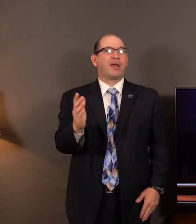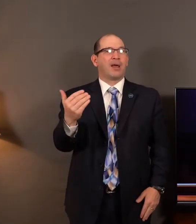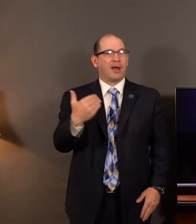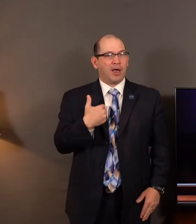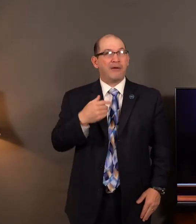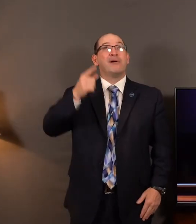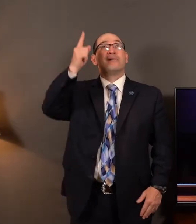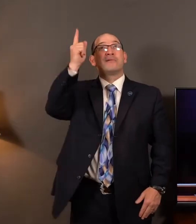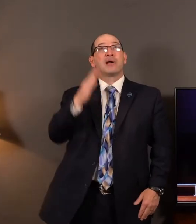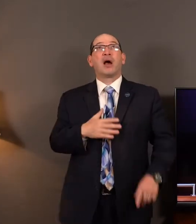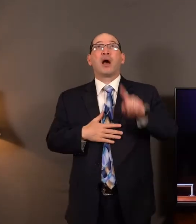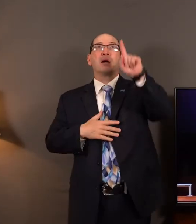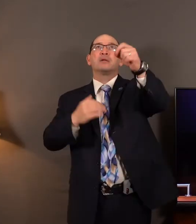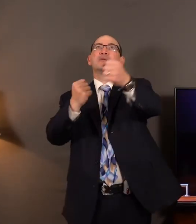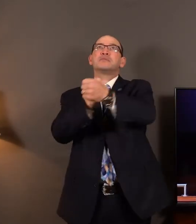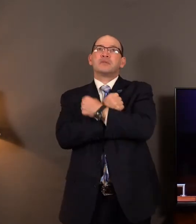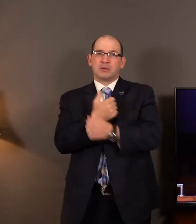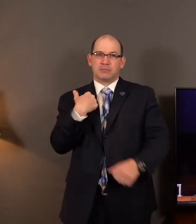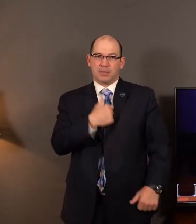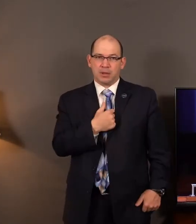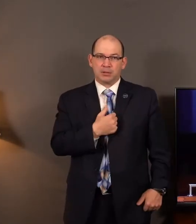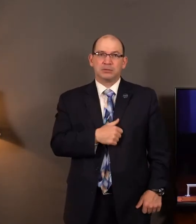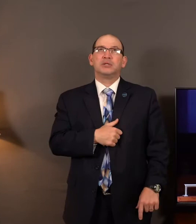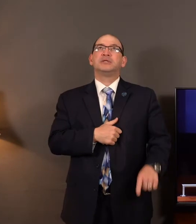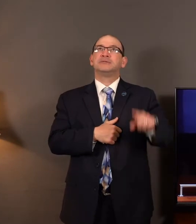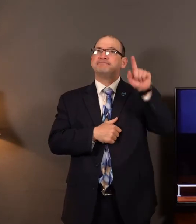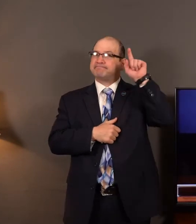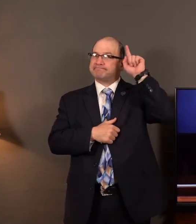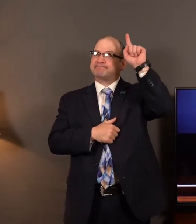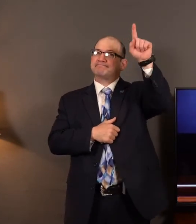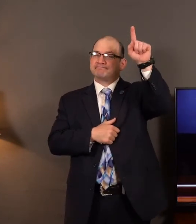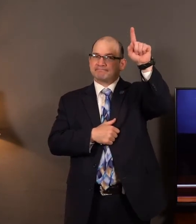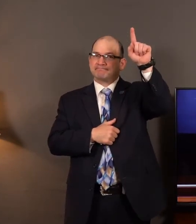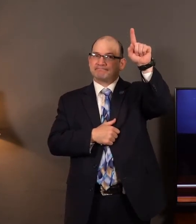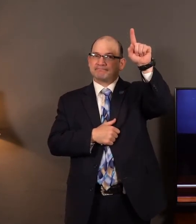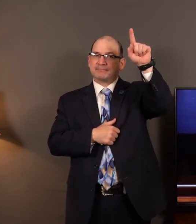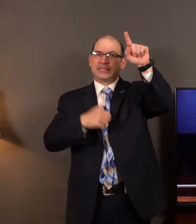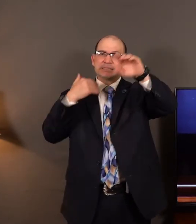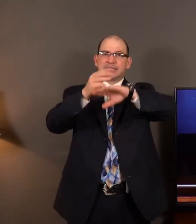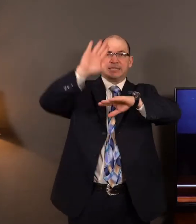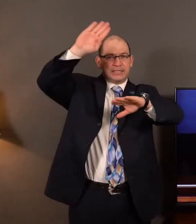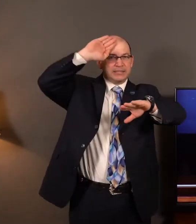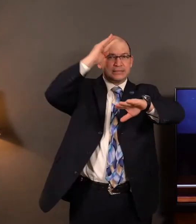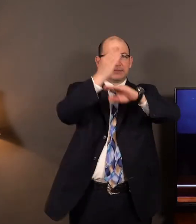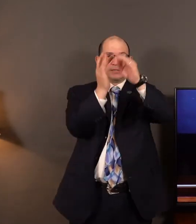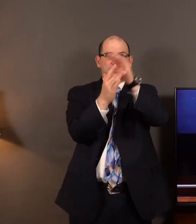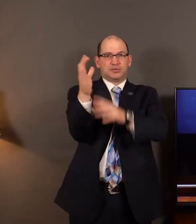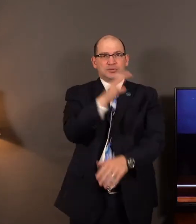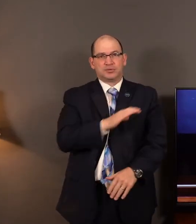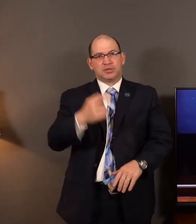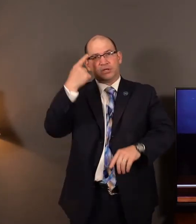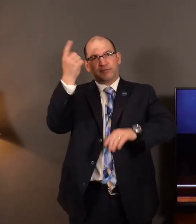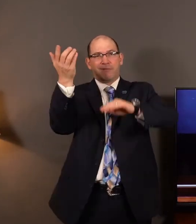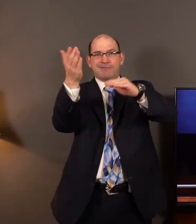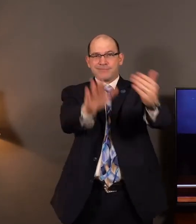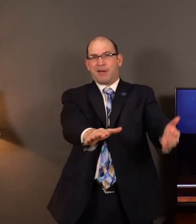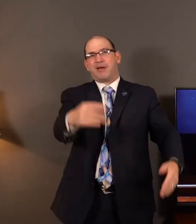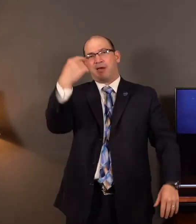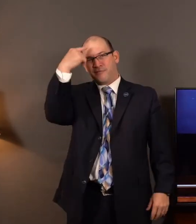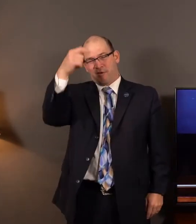God who loves us. I'm thankful that we have a son who died on the cross, that we might have eternal life. I'm thankful that I